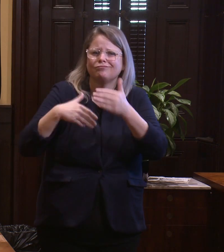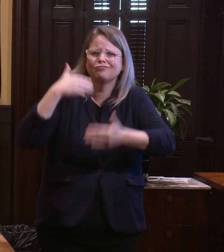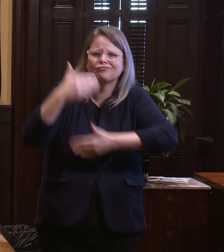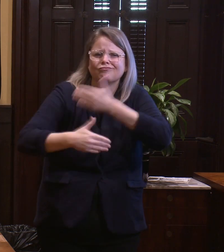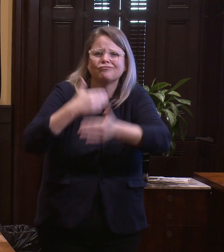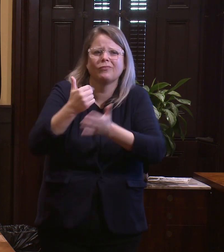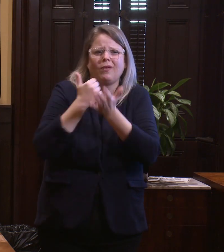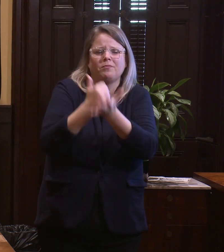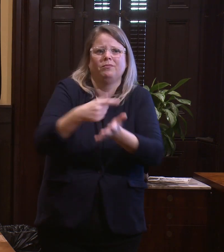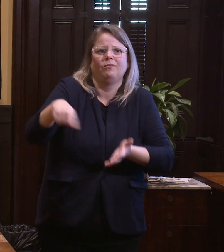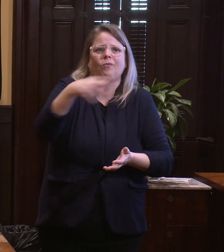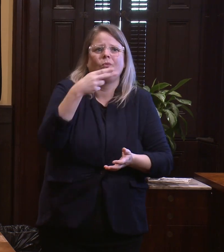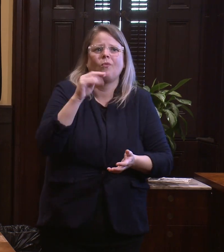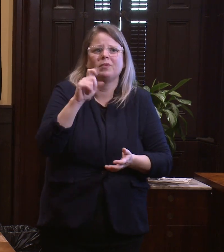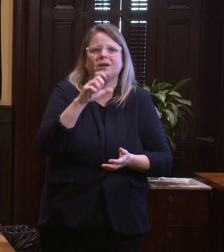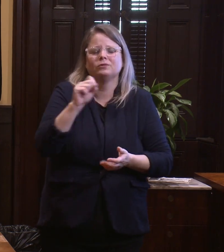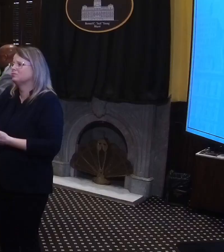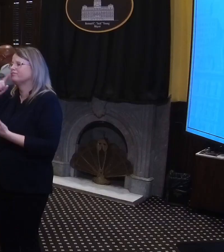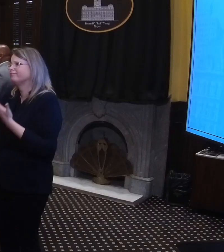Baltimore. Thank you.